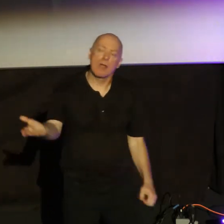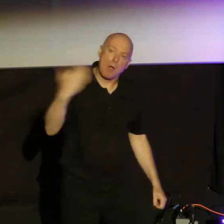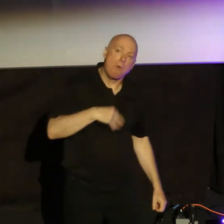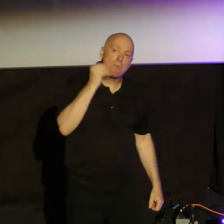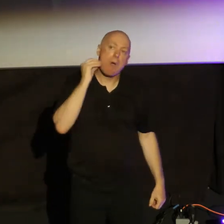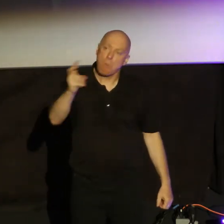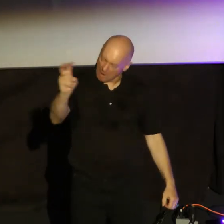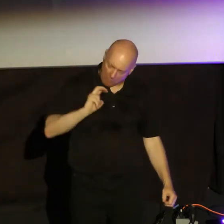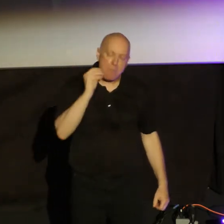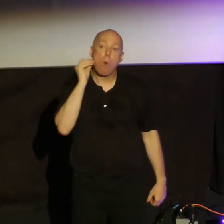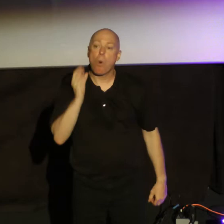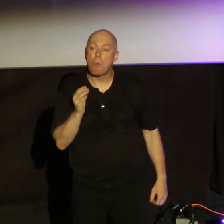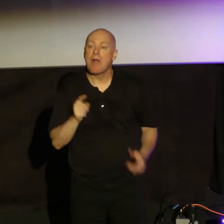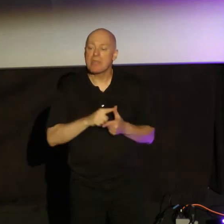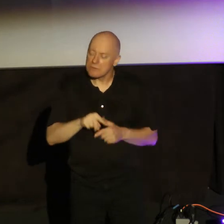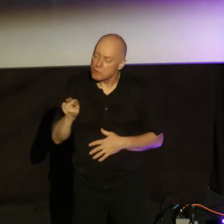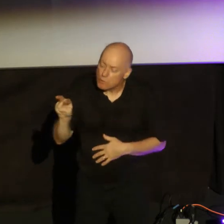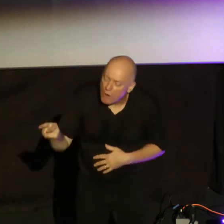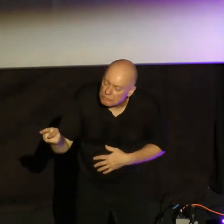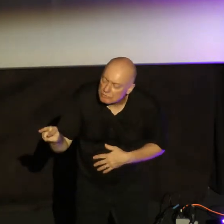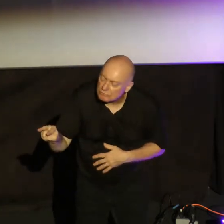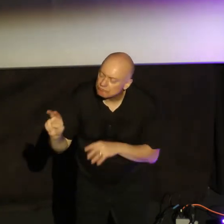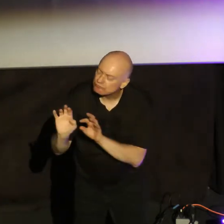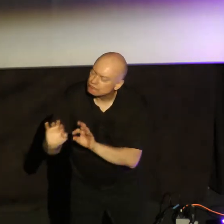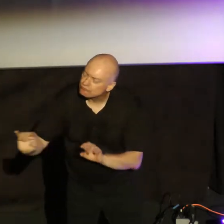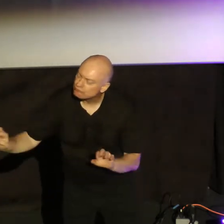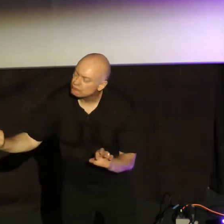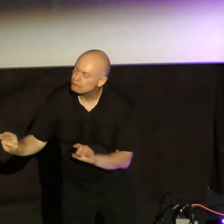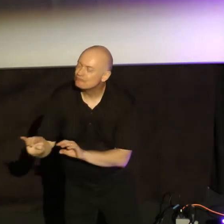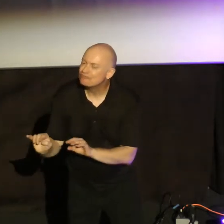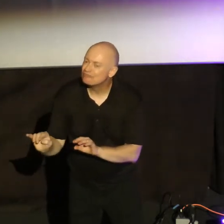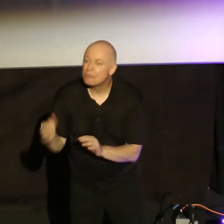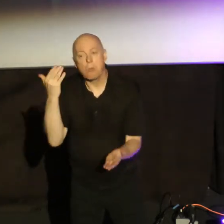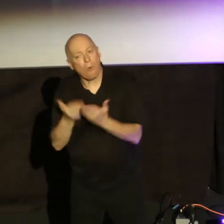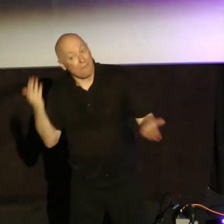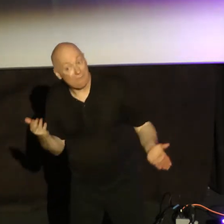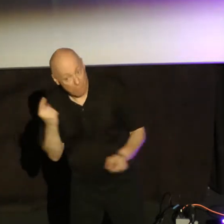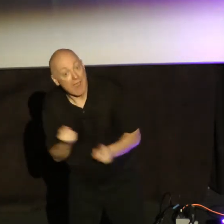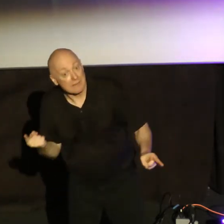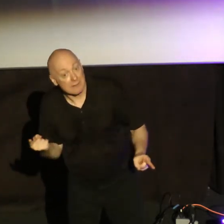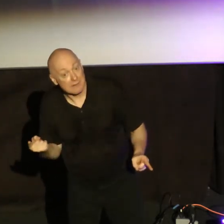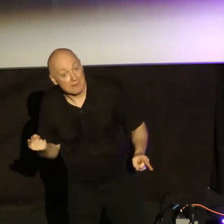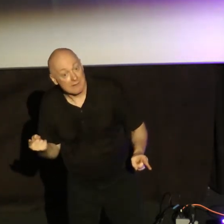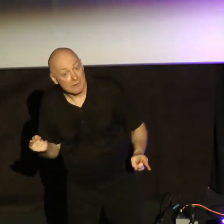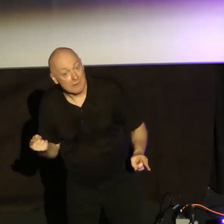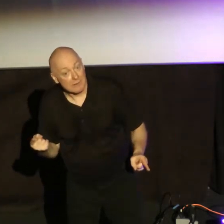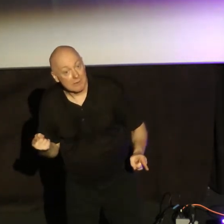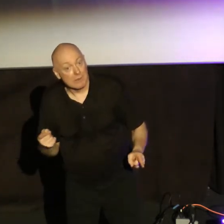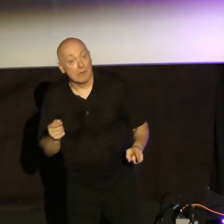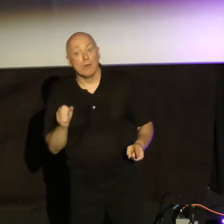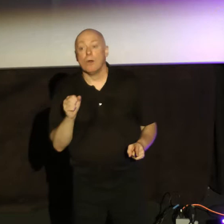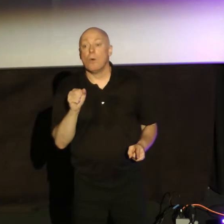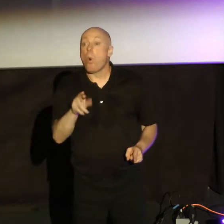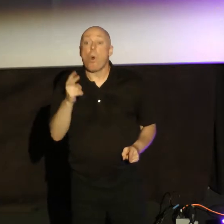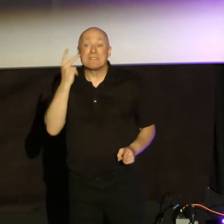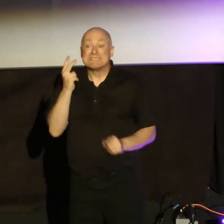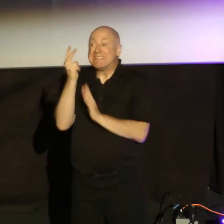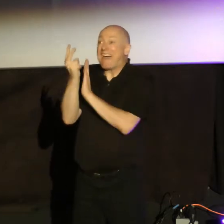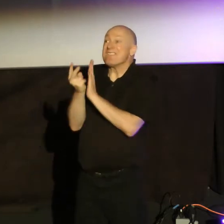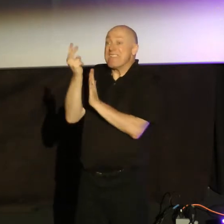and you'd have to watch her play the piano, right? Today, you would have to see a video on your giant screen of